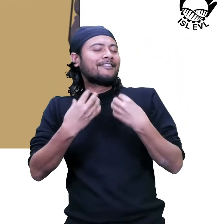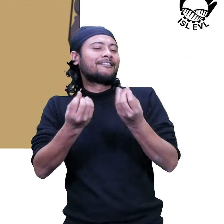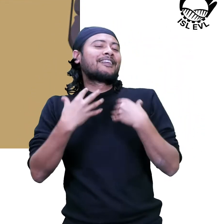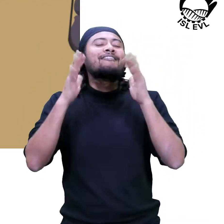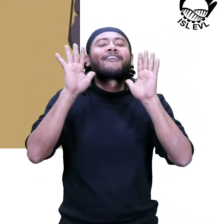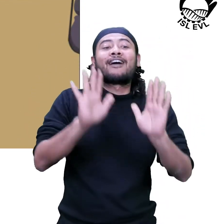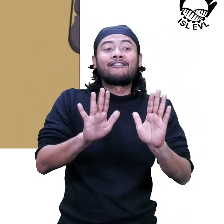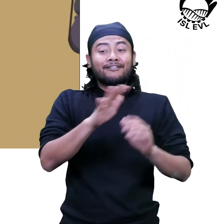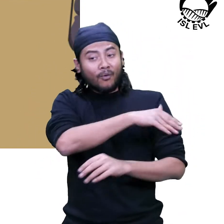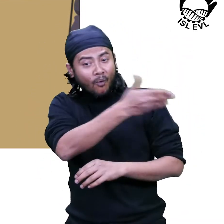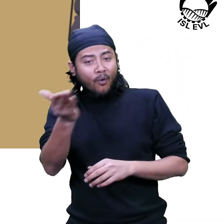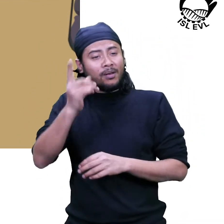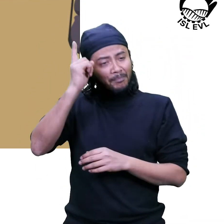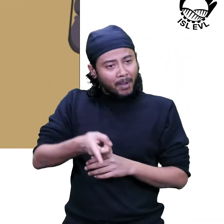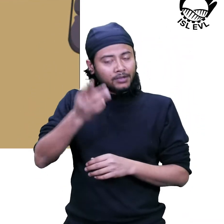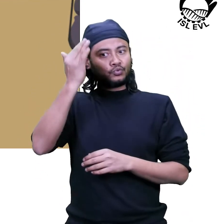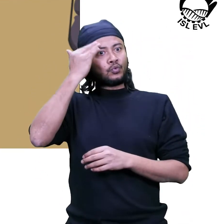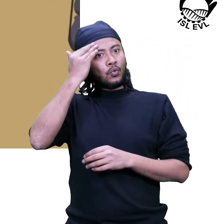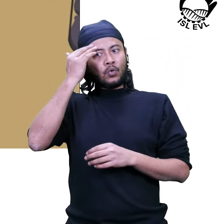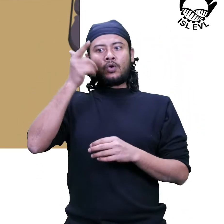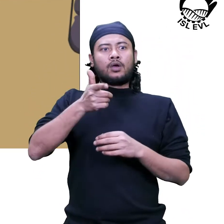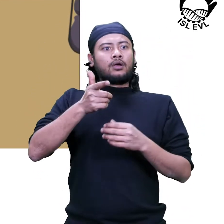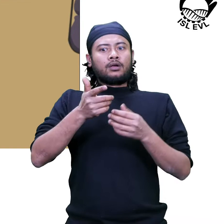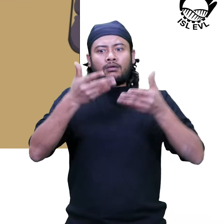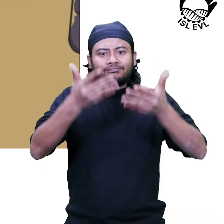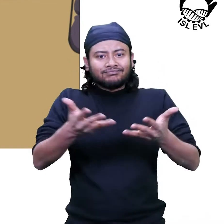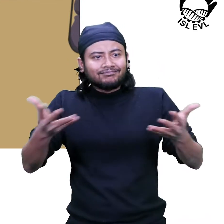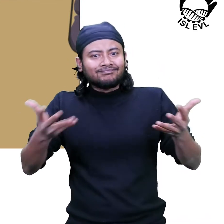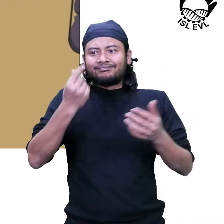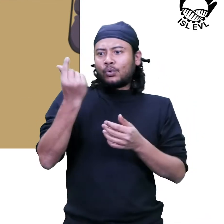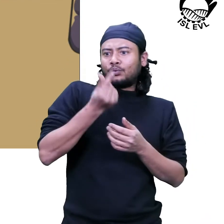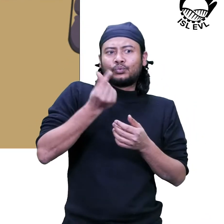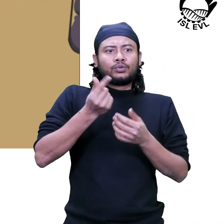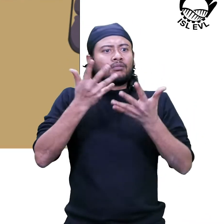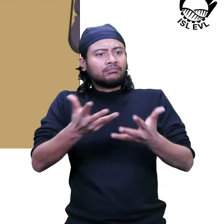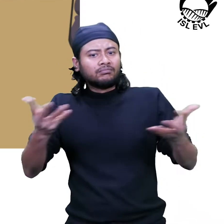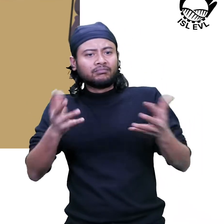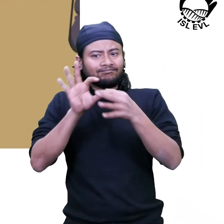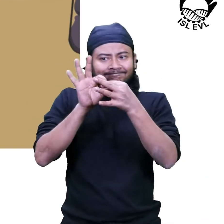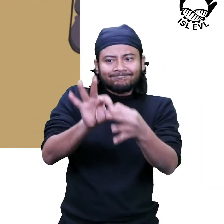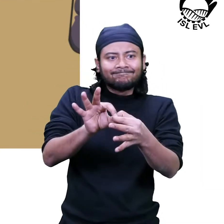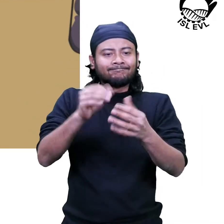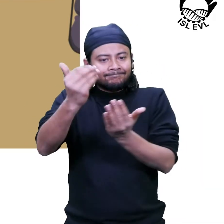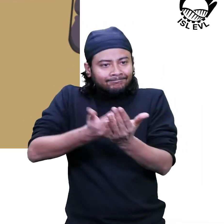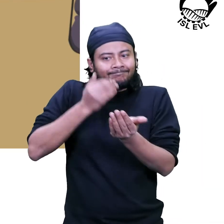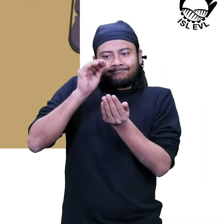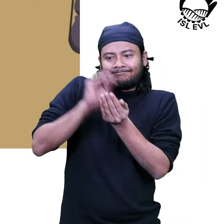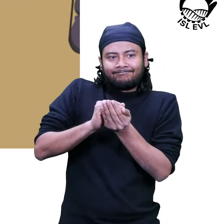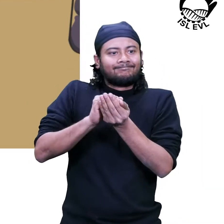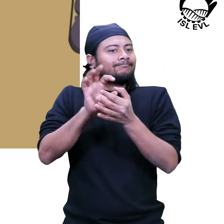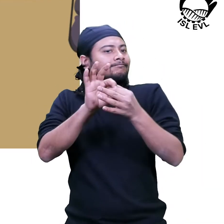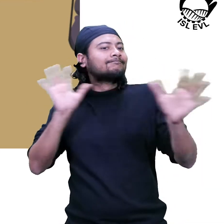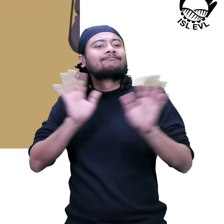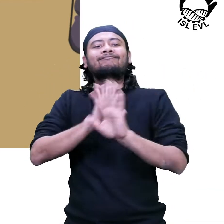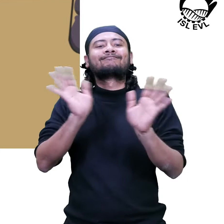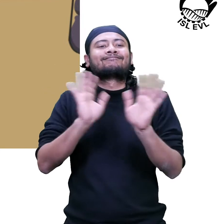crucial for knowledge about these resources to be recorded and preserved so we don't lose our connection